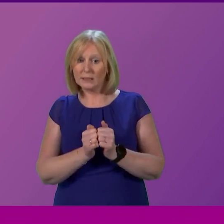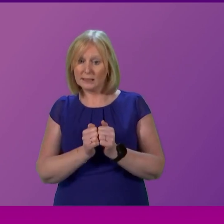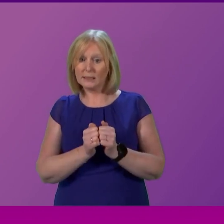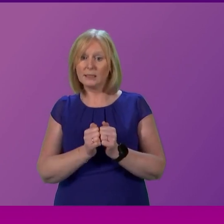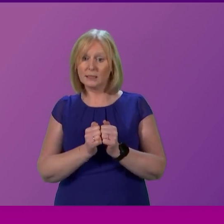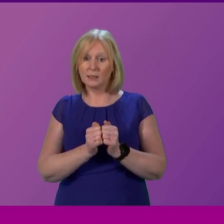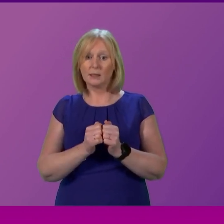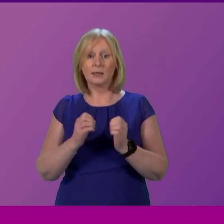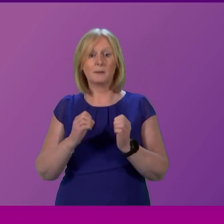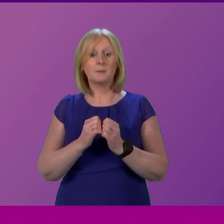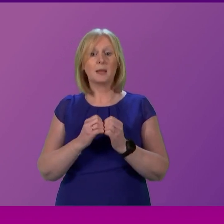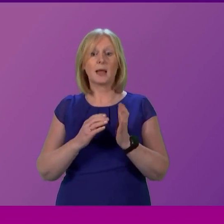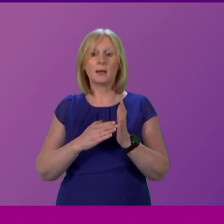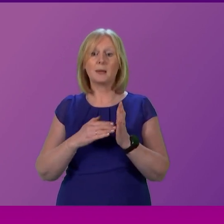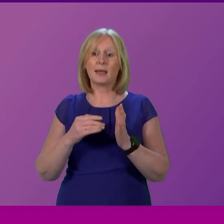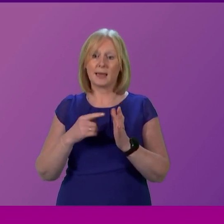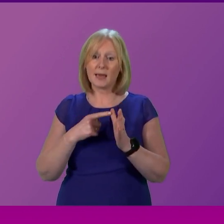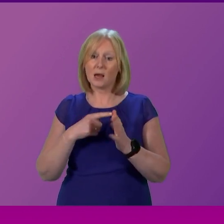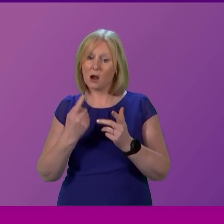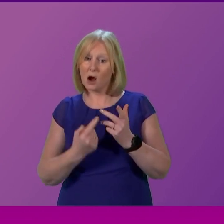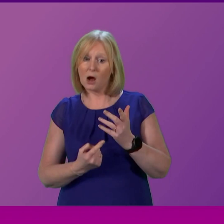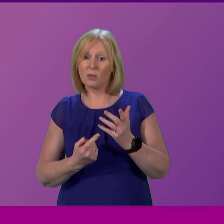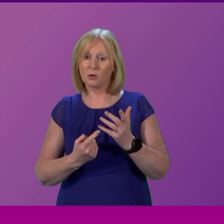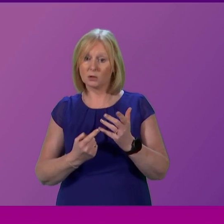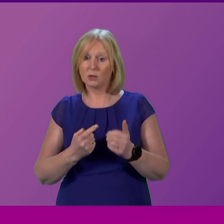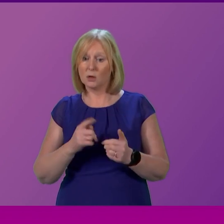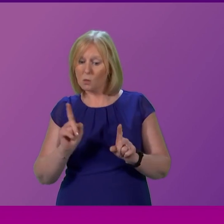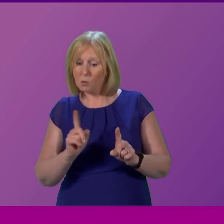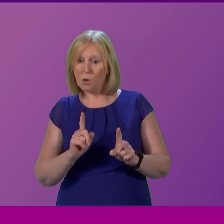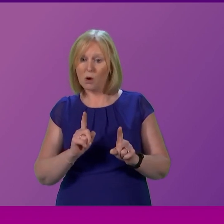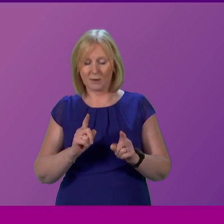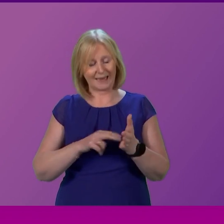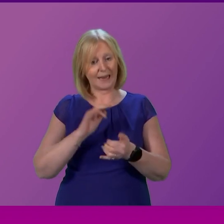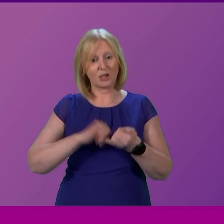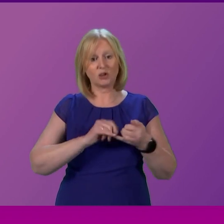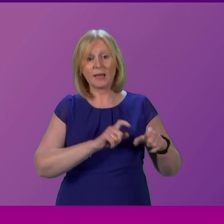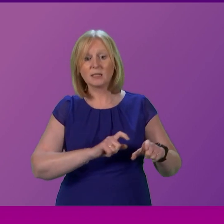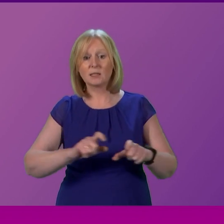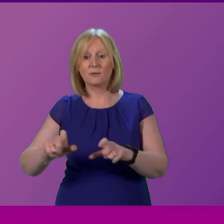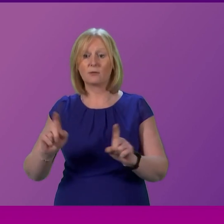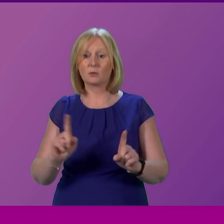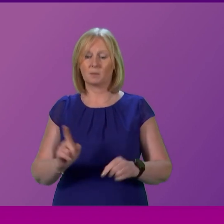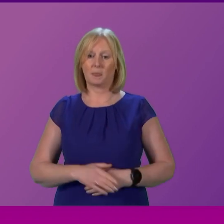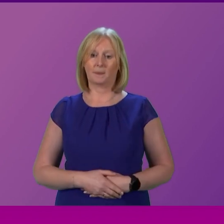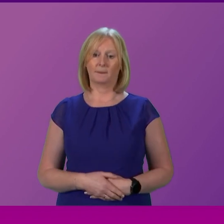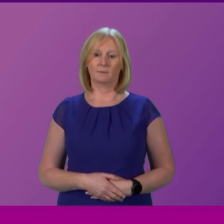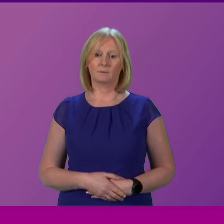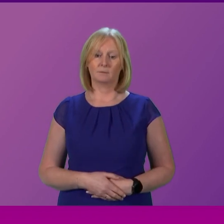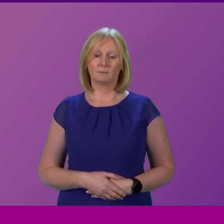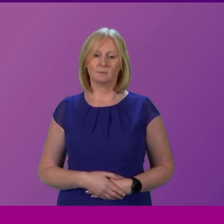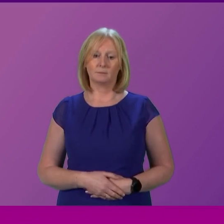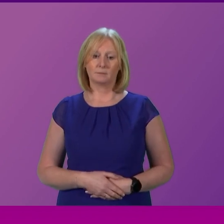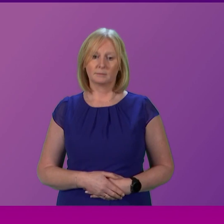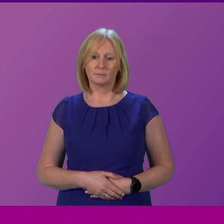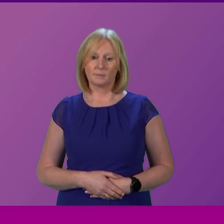to facilitate a national conversation on the future and survival of the NHS cabinet secretary can I say briefly